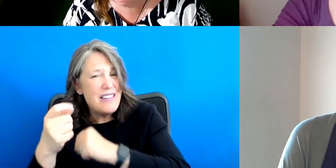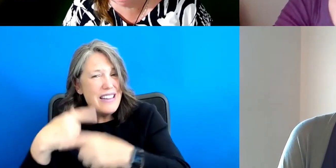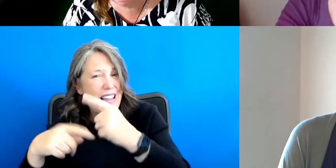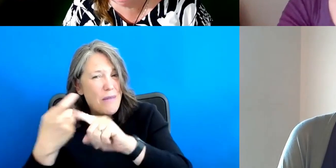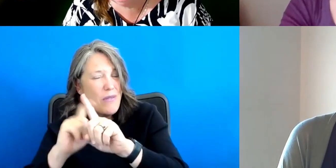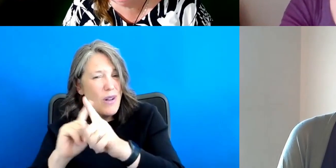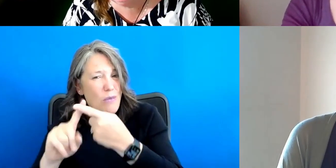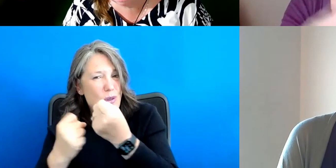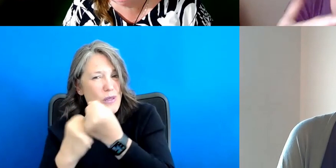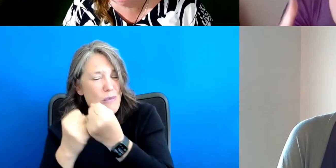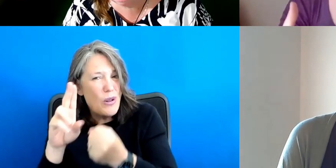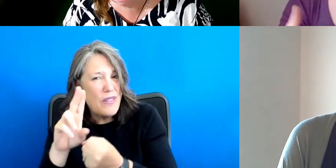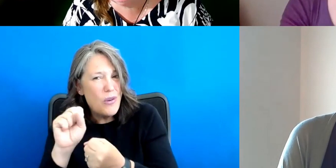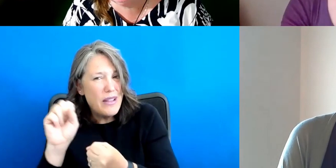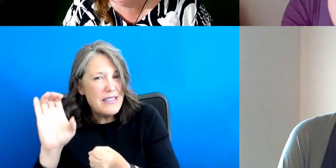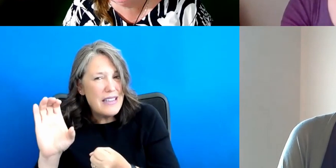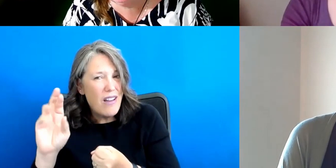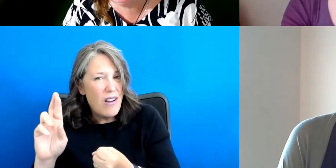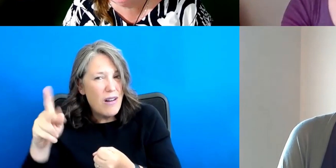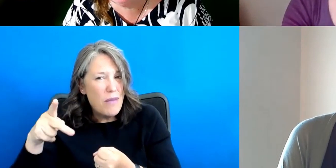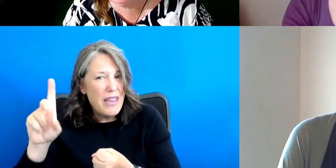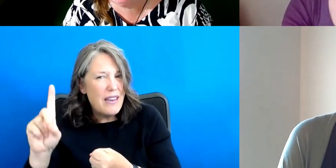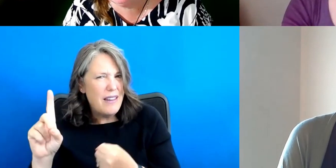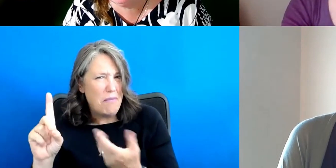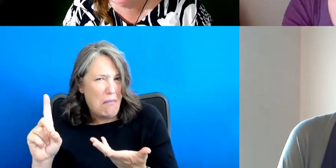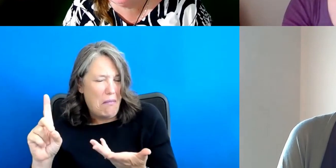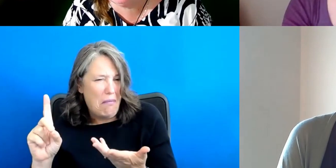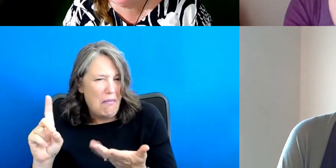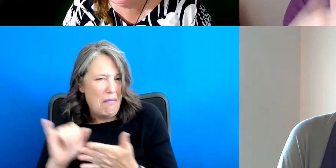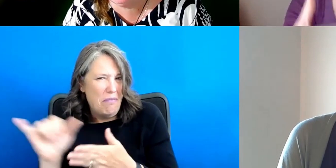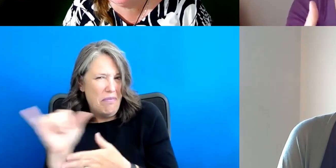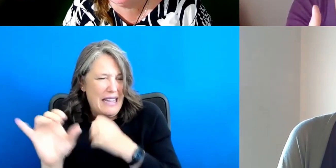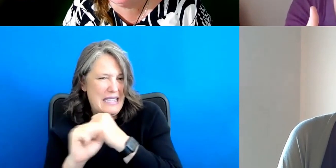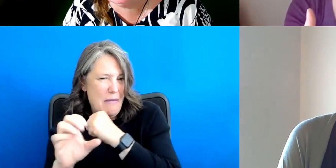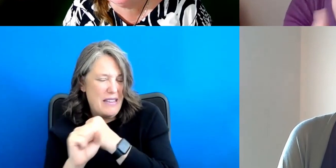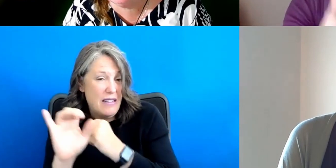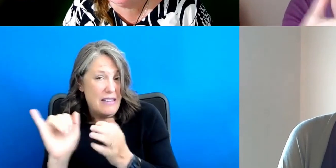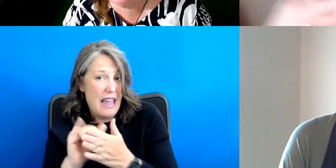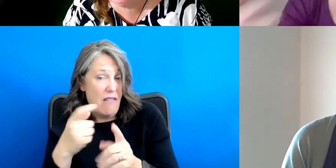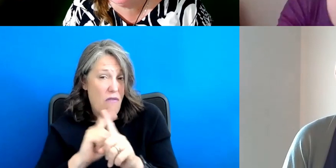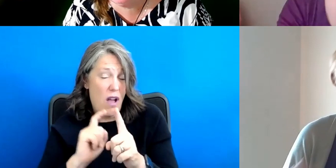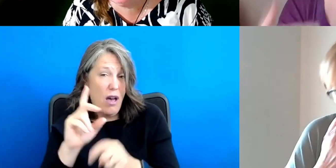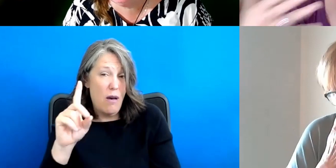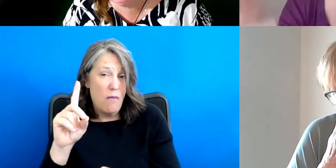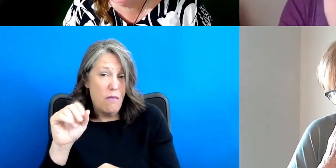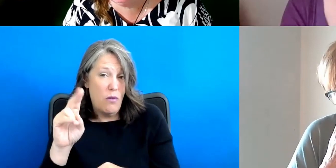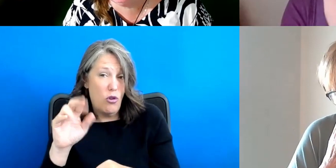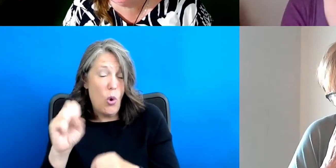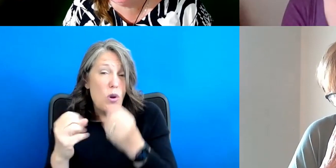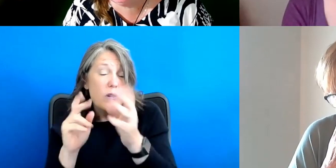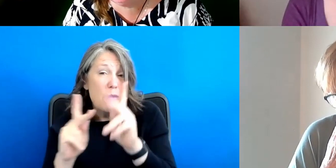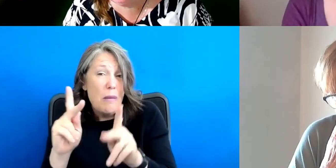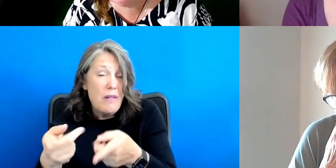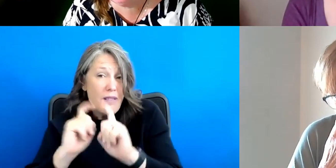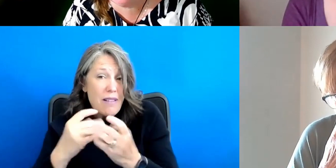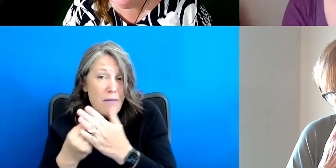support the United States CRPD? Um, that same messaging, is that coming from donors? Is there an organization that's working on that?